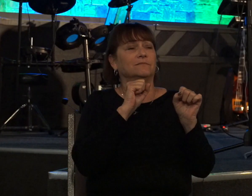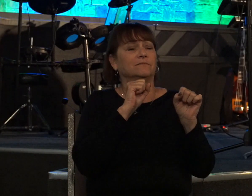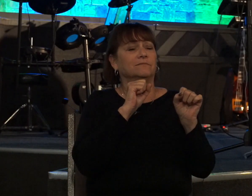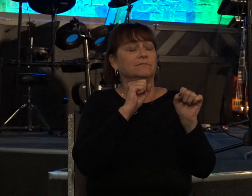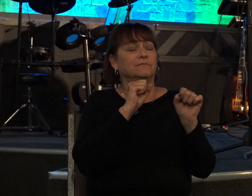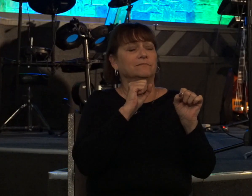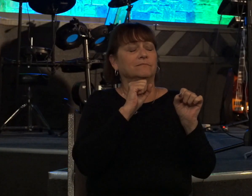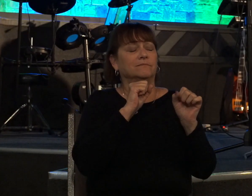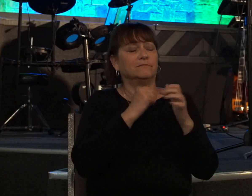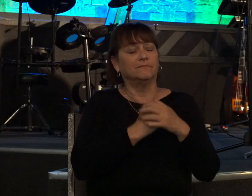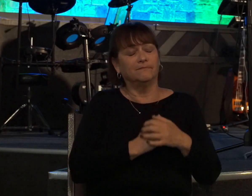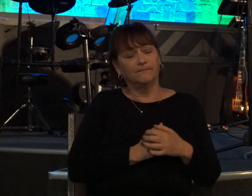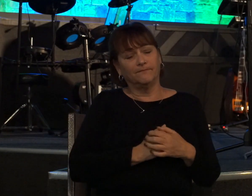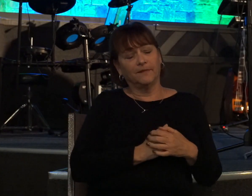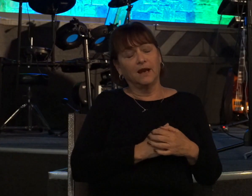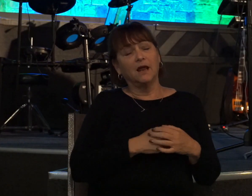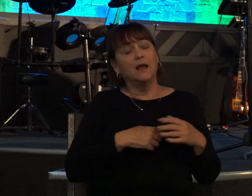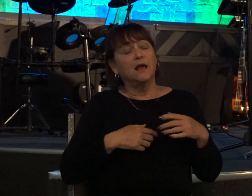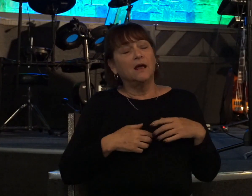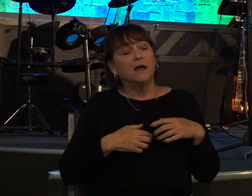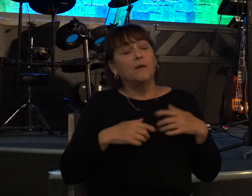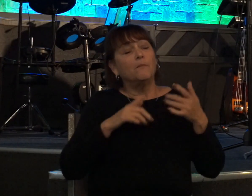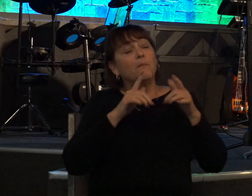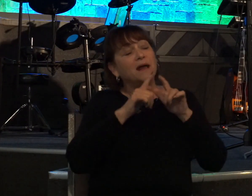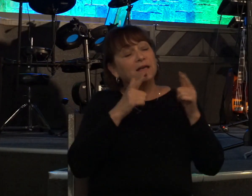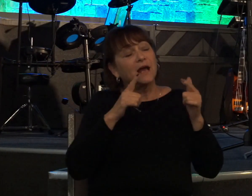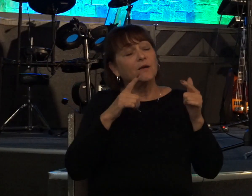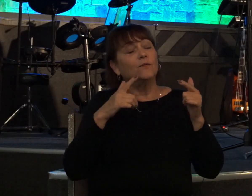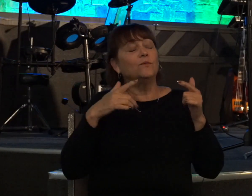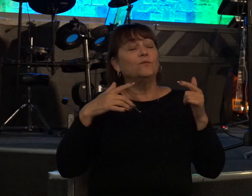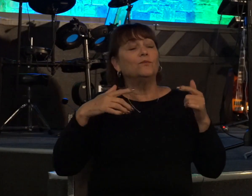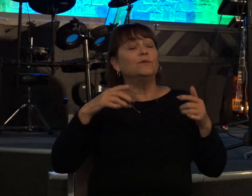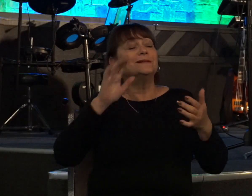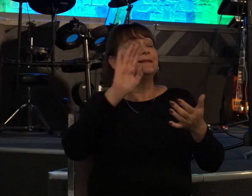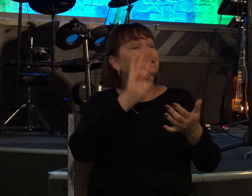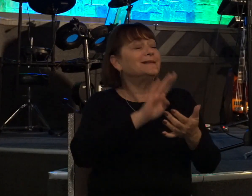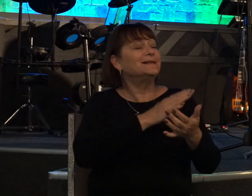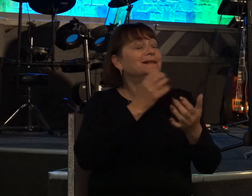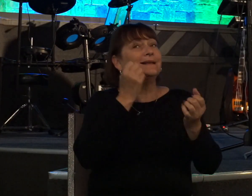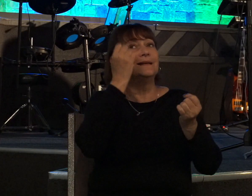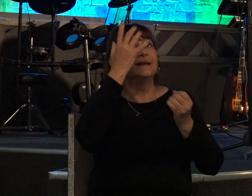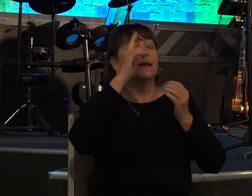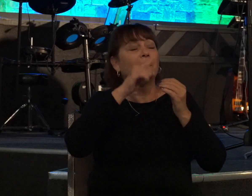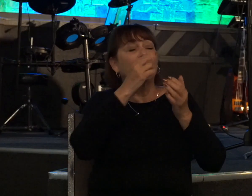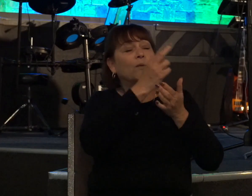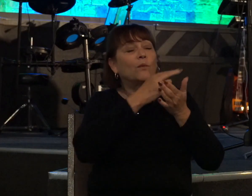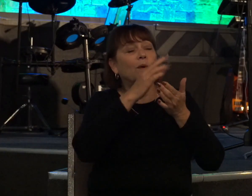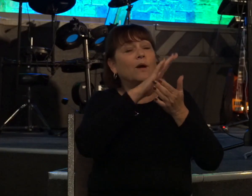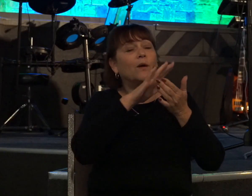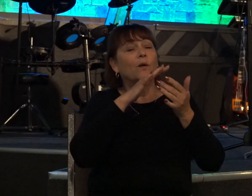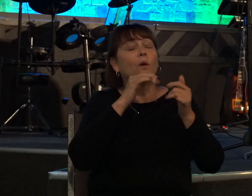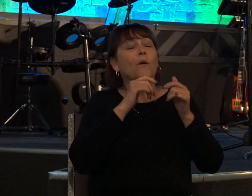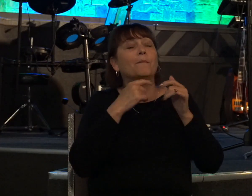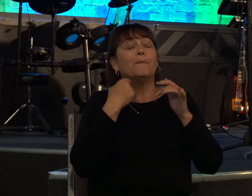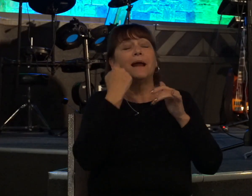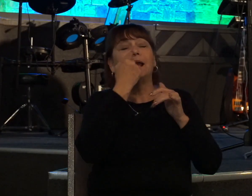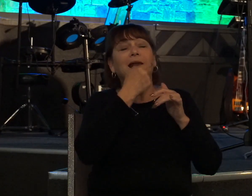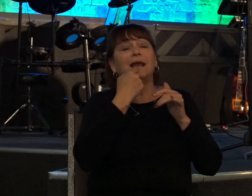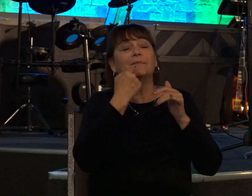and my tongue shall sing aloud of your righteousness oh Lord open my lips and my mouth shall show